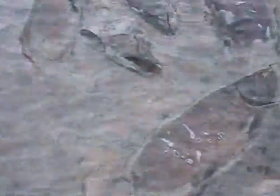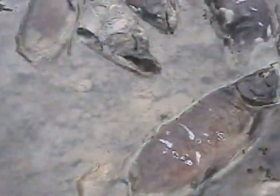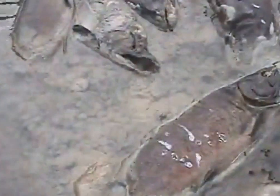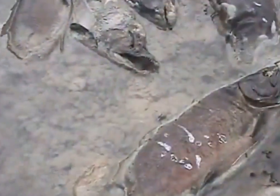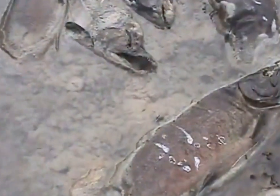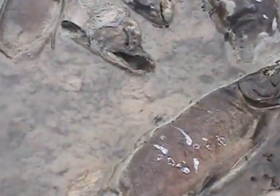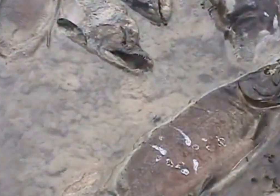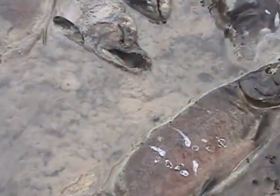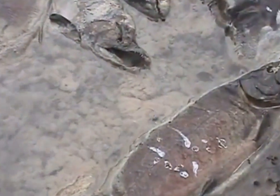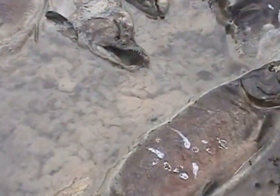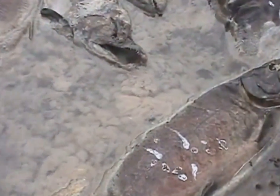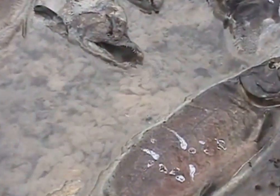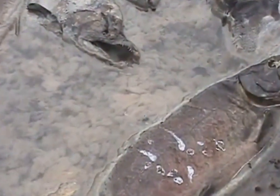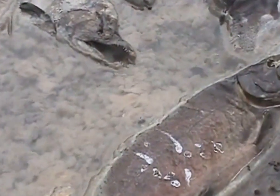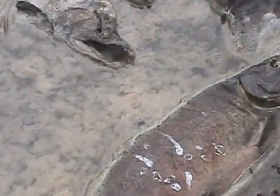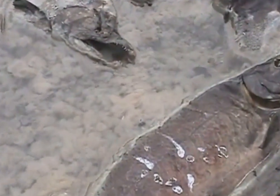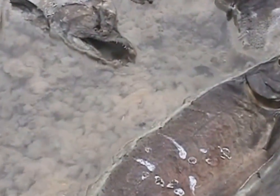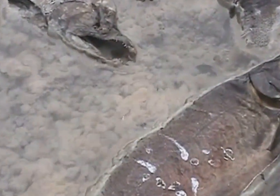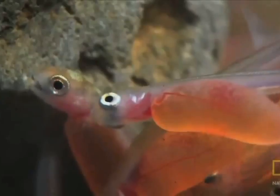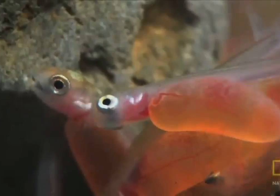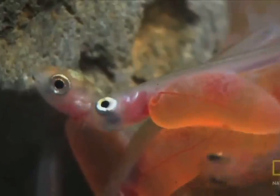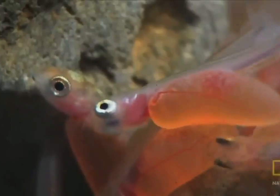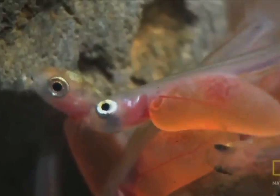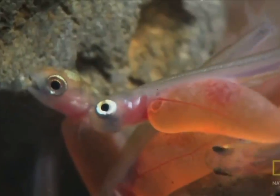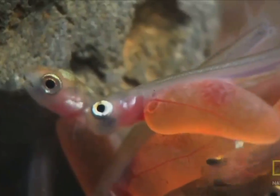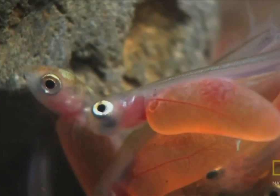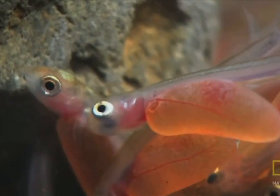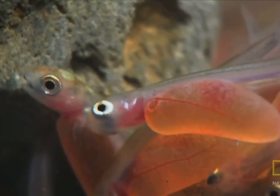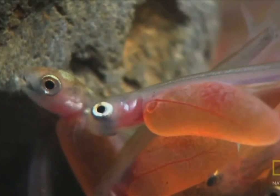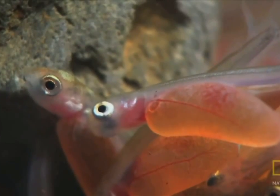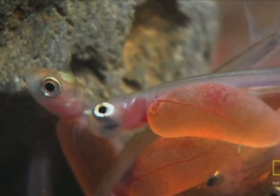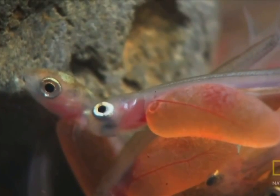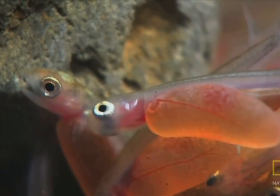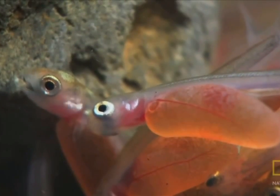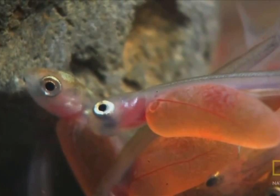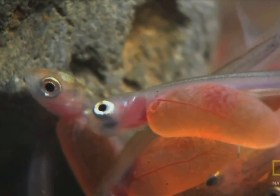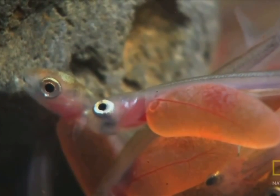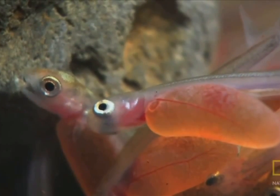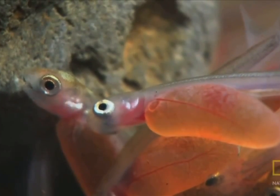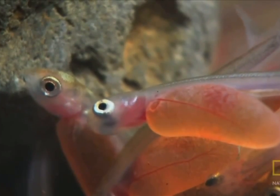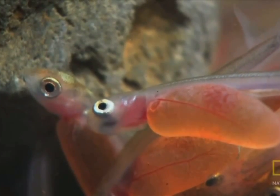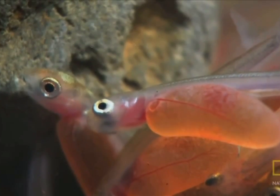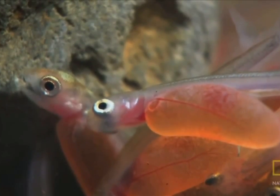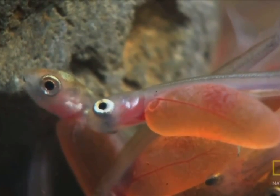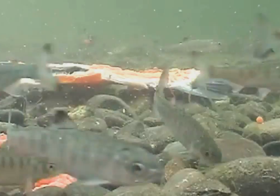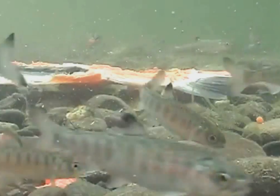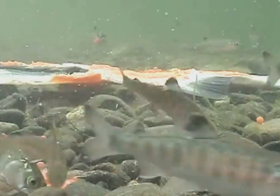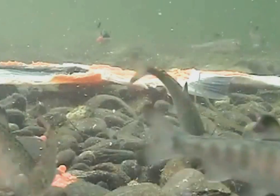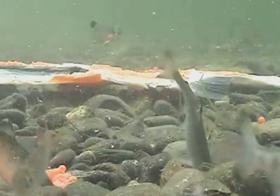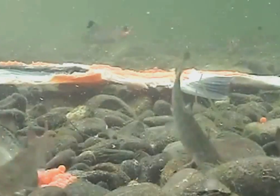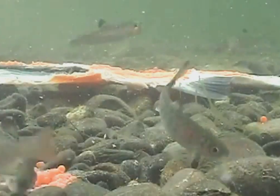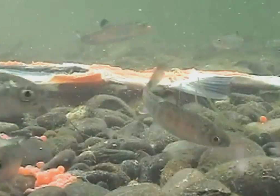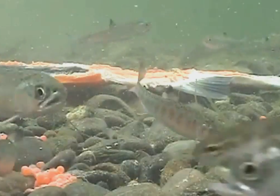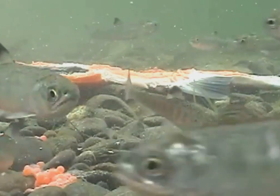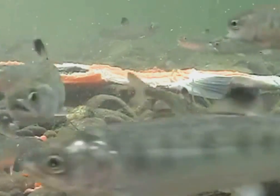When these little salmon hatch from their eggs in the alevin stage is complete for them, and they become a fry,